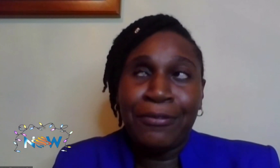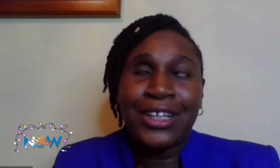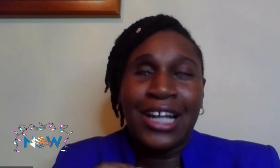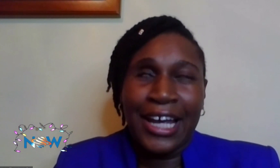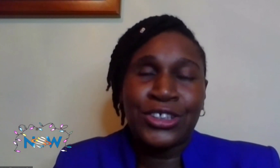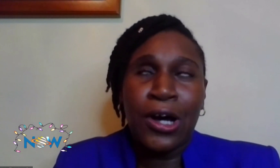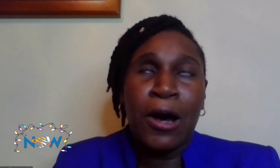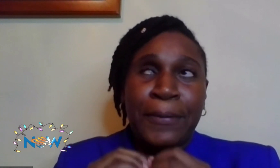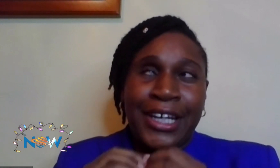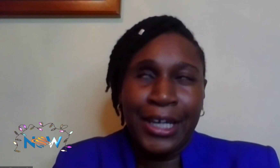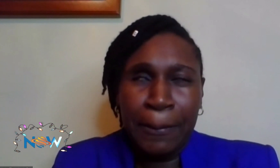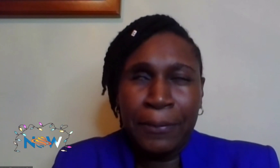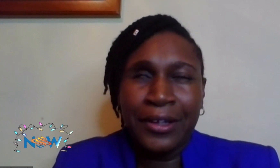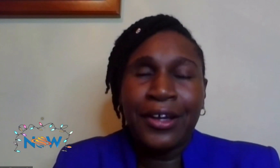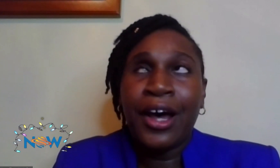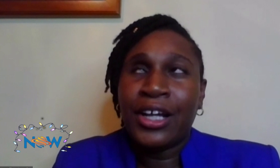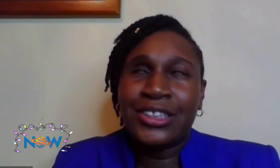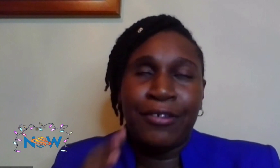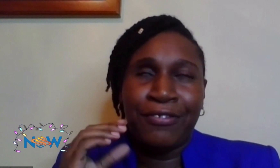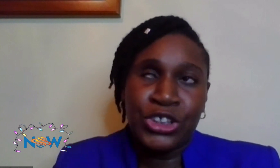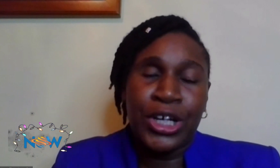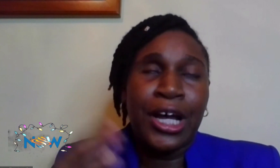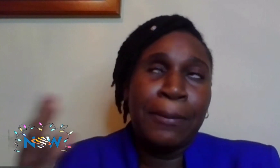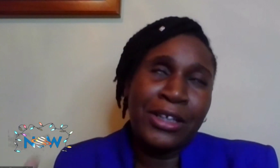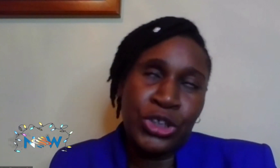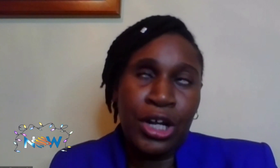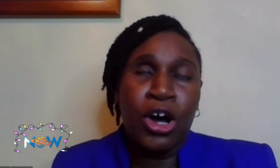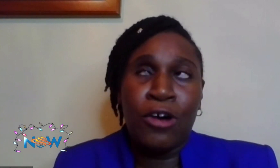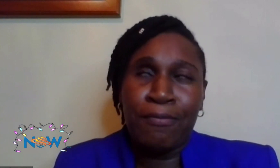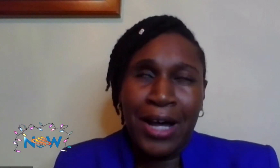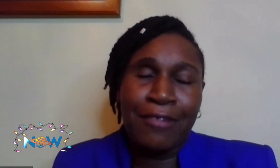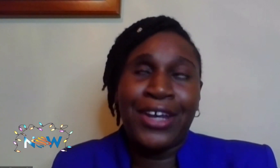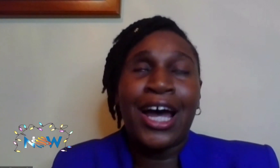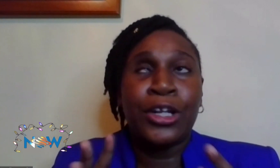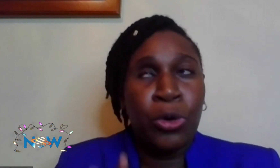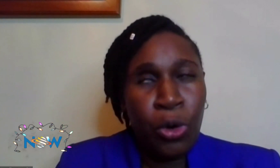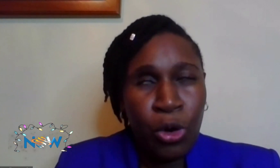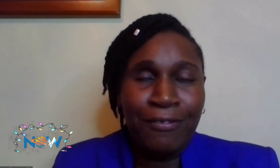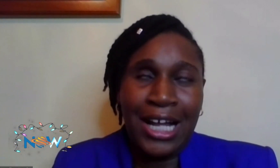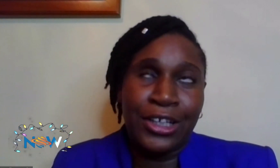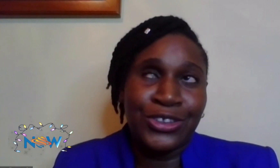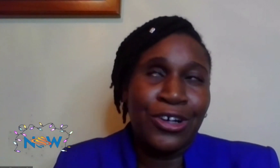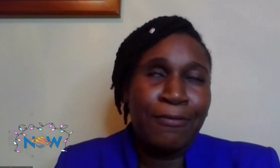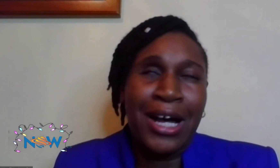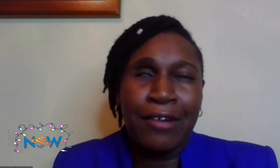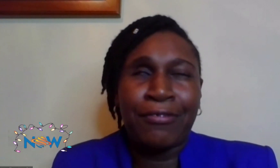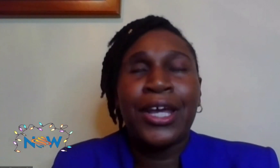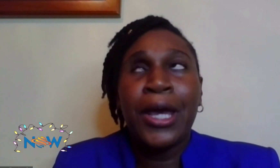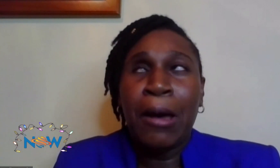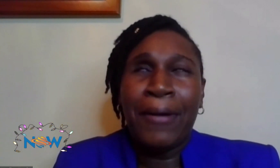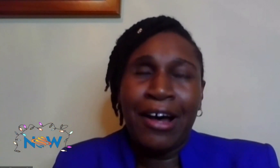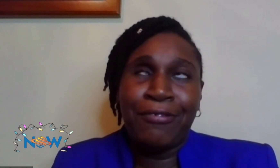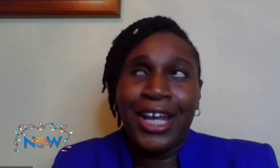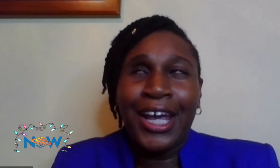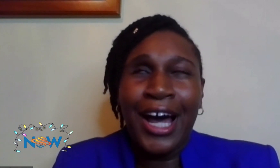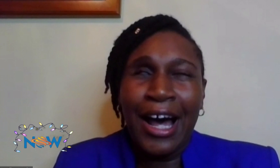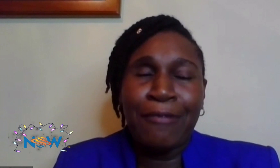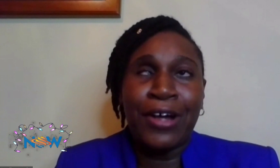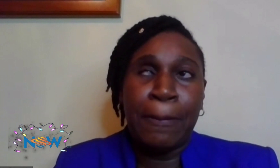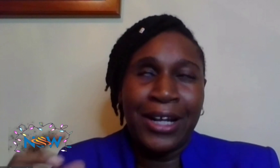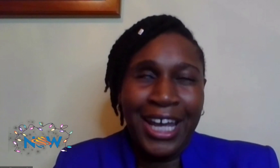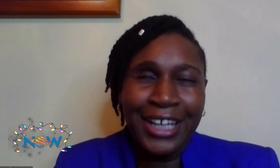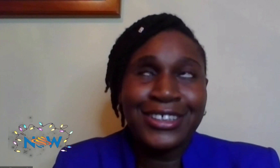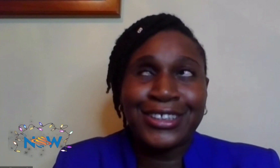I would like to upkeep the vision and mission of Pavi and the core values of Pavi. Pavi